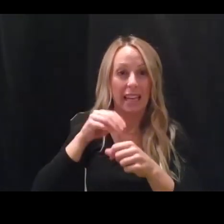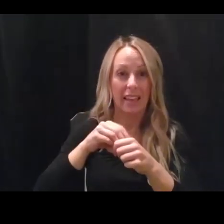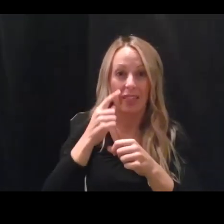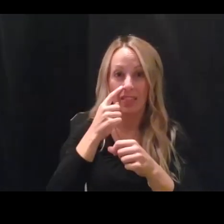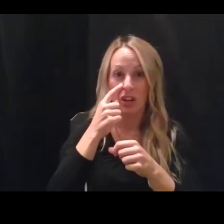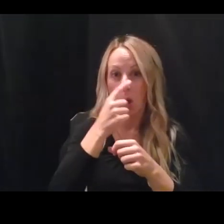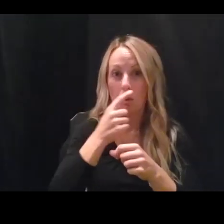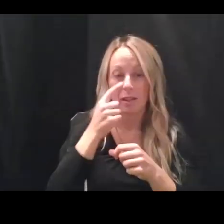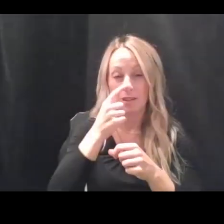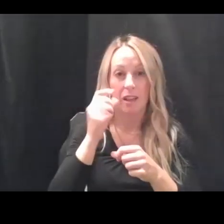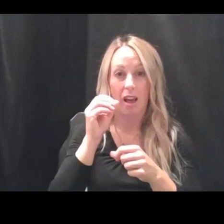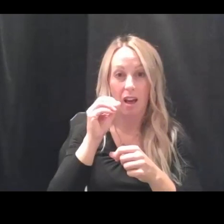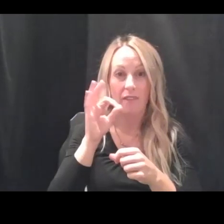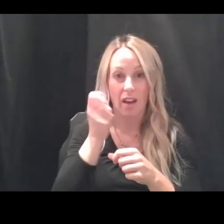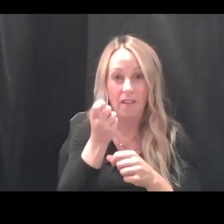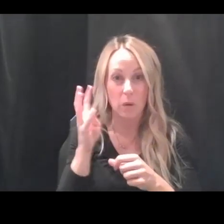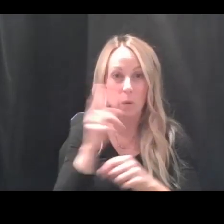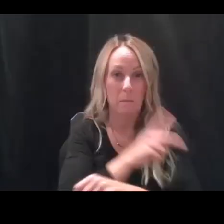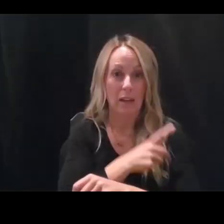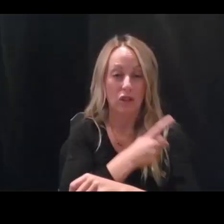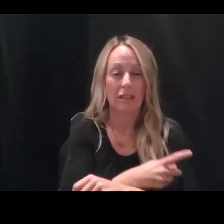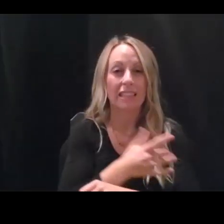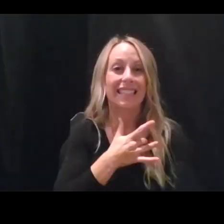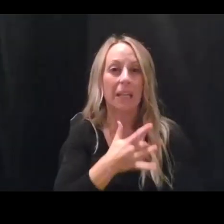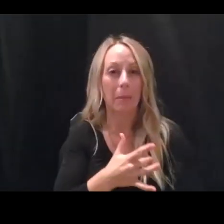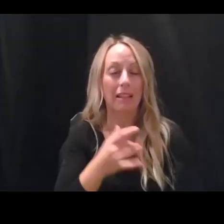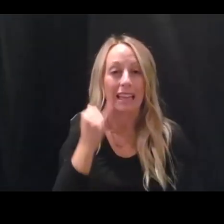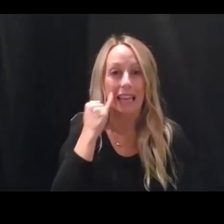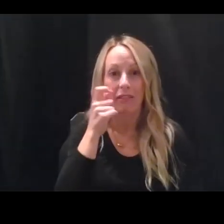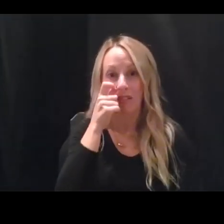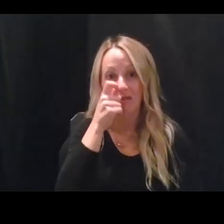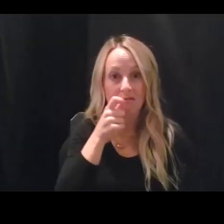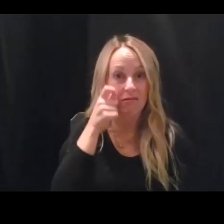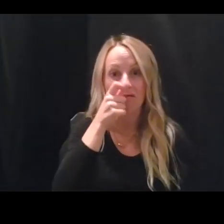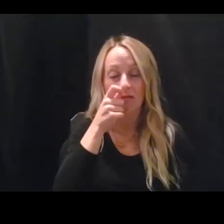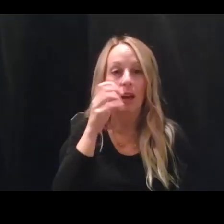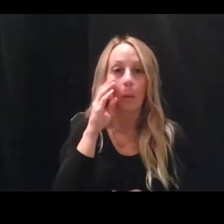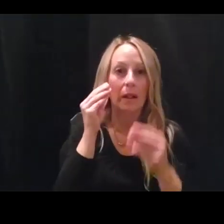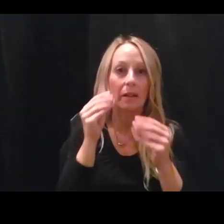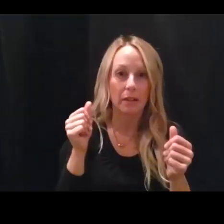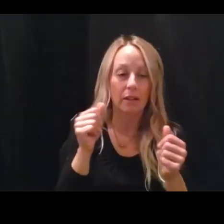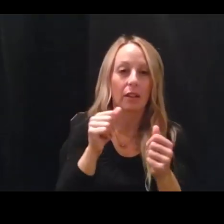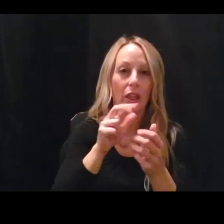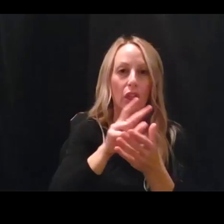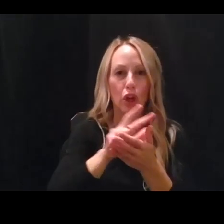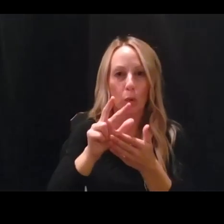a few patients. Usually it's gone by the third or fourth week of infection.